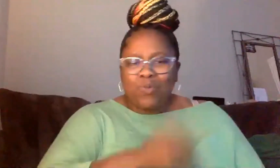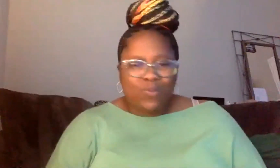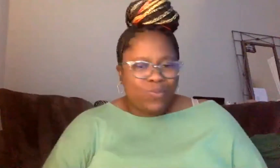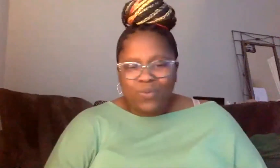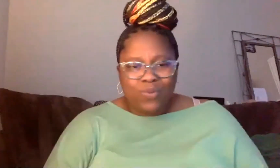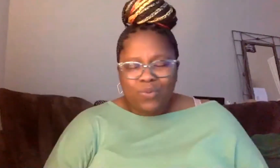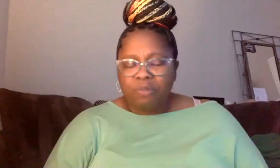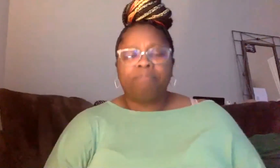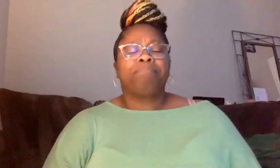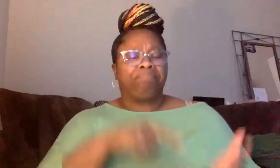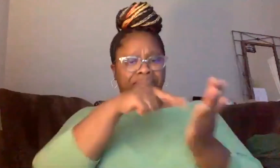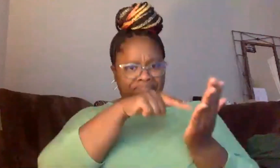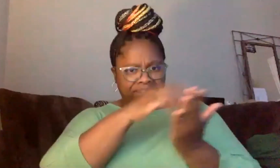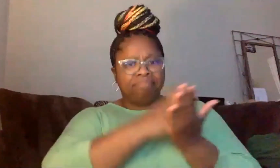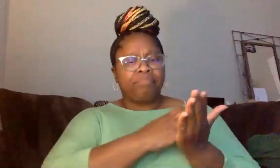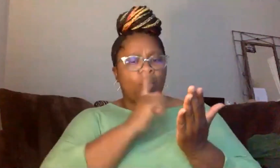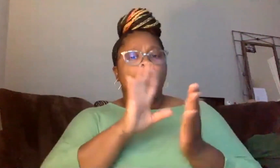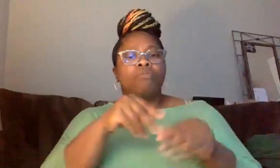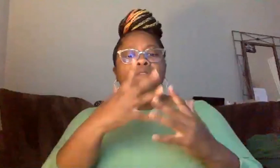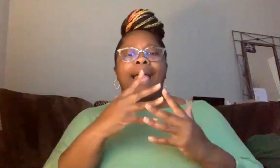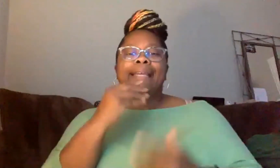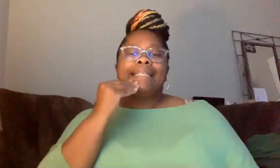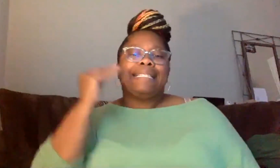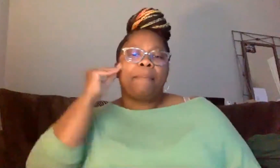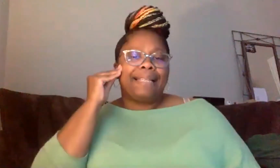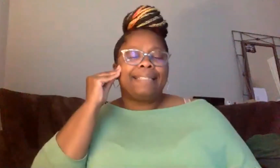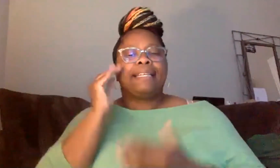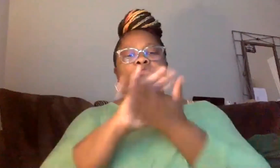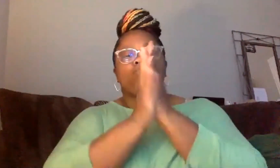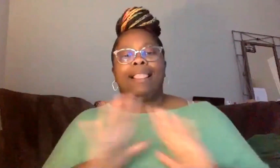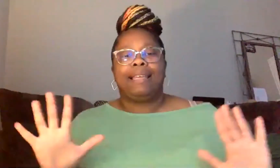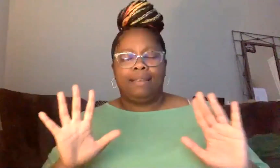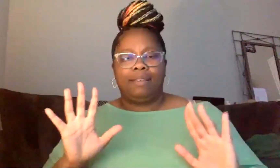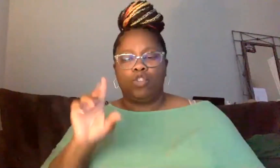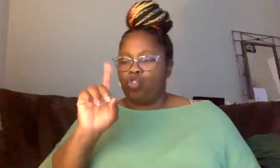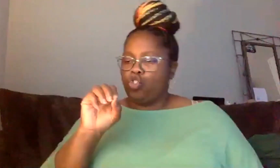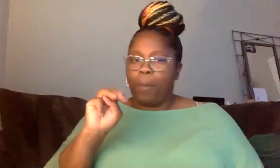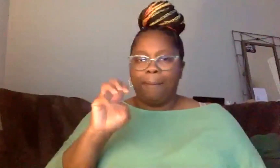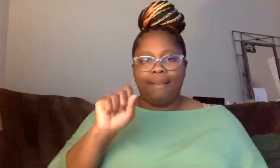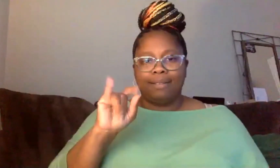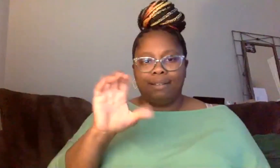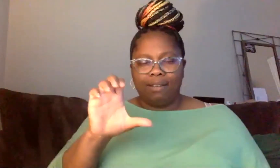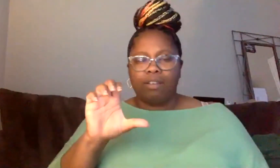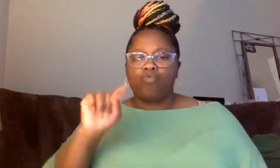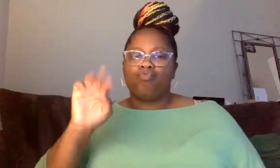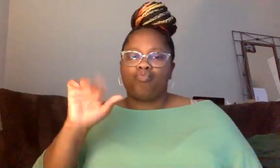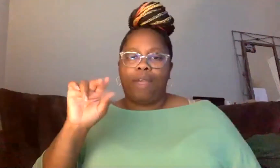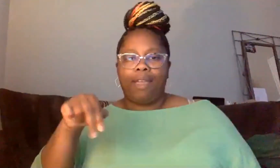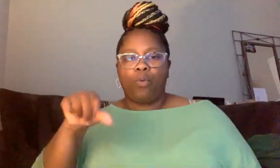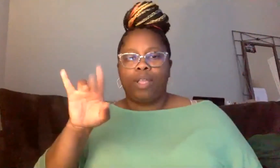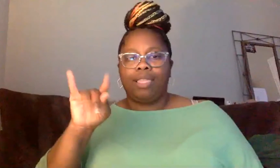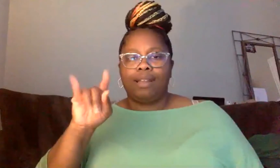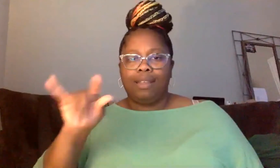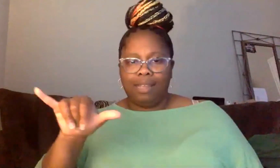It says that it will also ensure domestic tranquility. Domestic means the people that are within. We are the people that are within this nation. And that if it says that it will